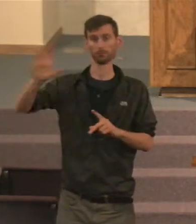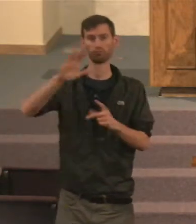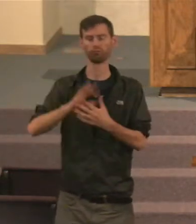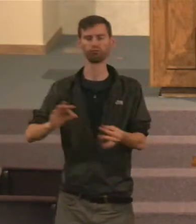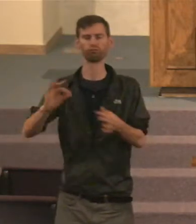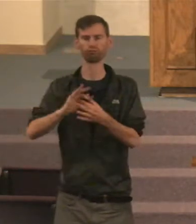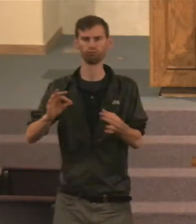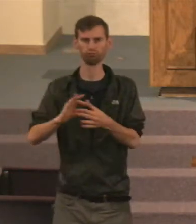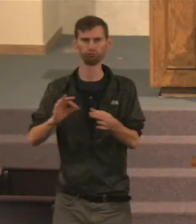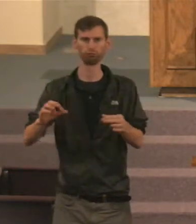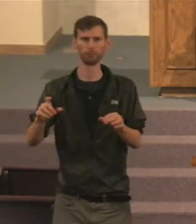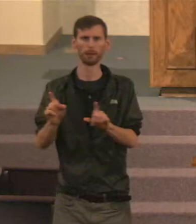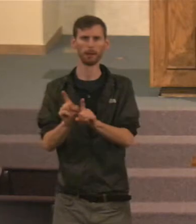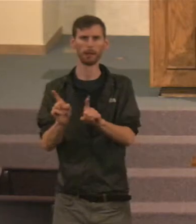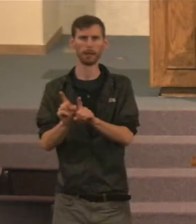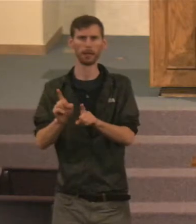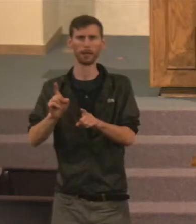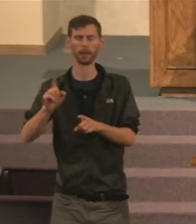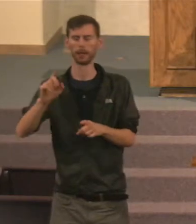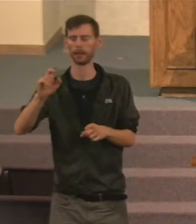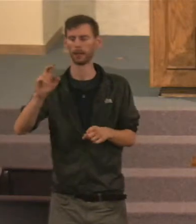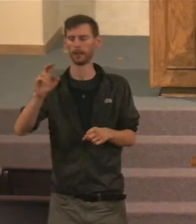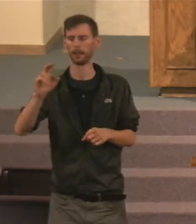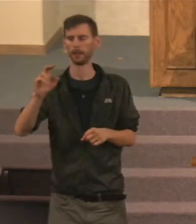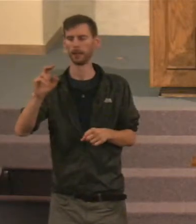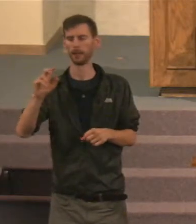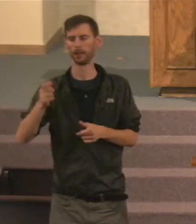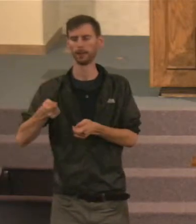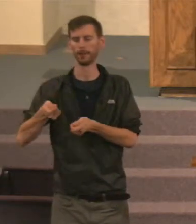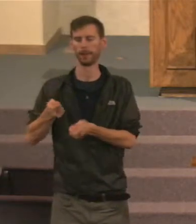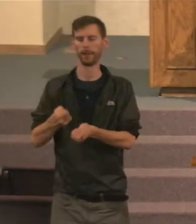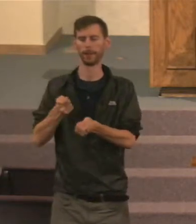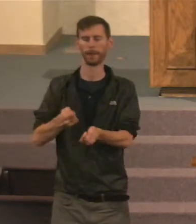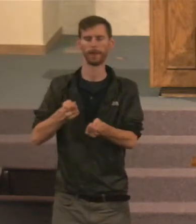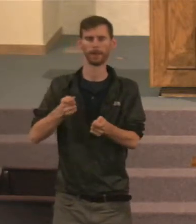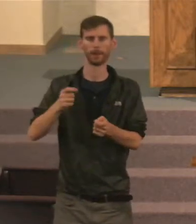fixed, Are the collected sayings, Which are given, By one shepherd,